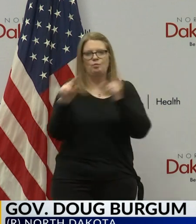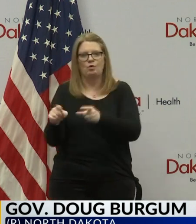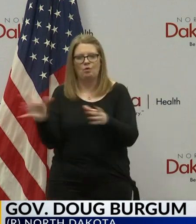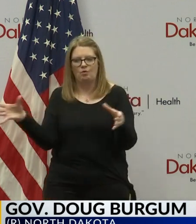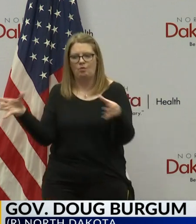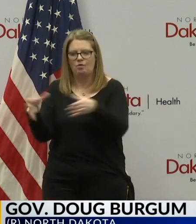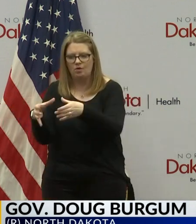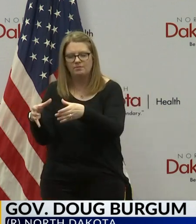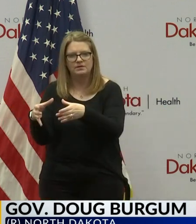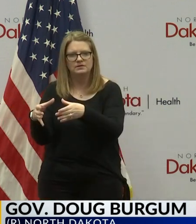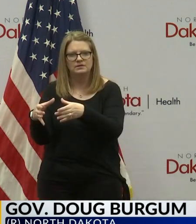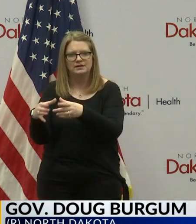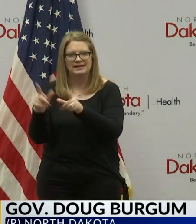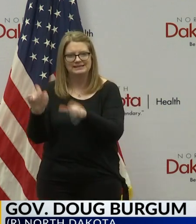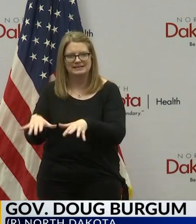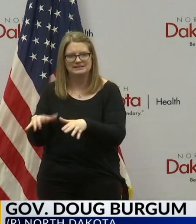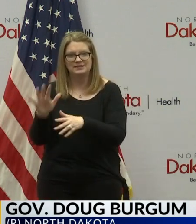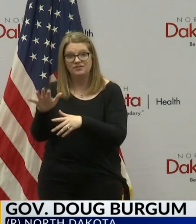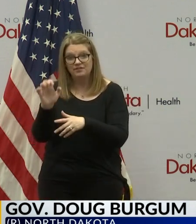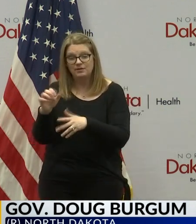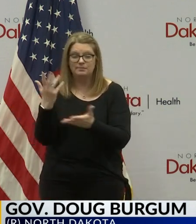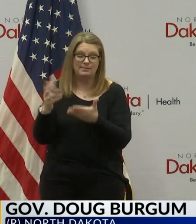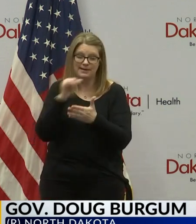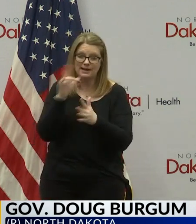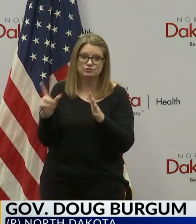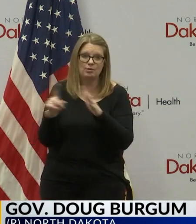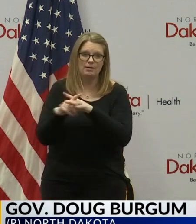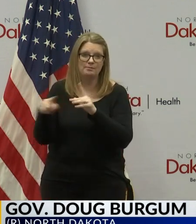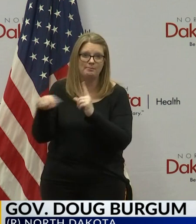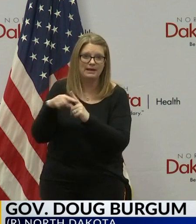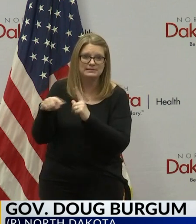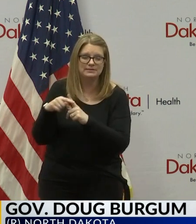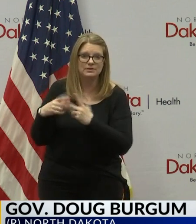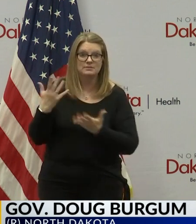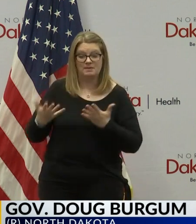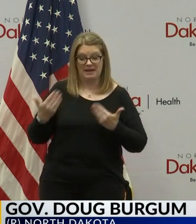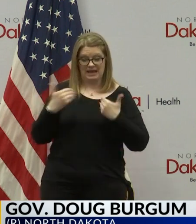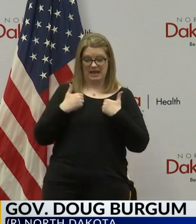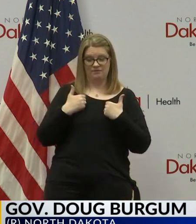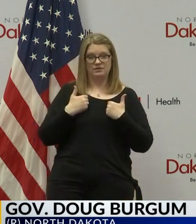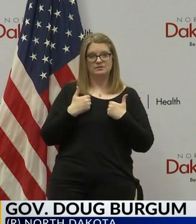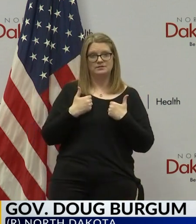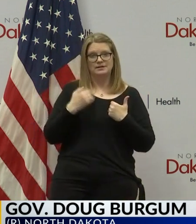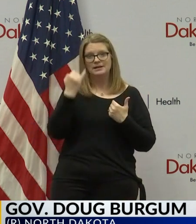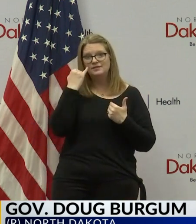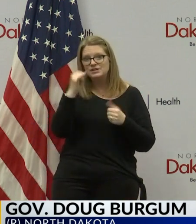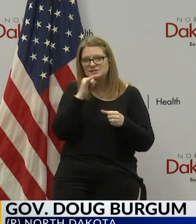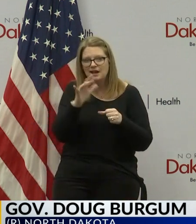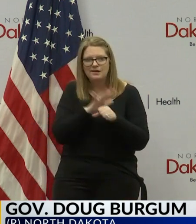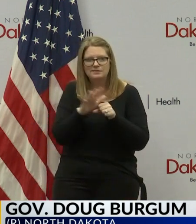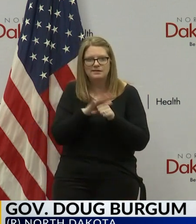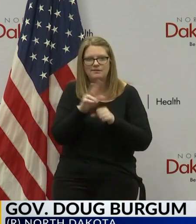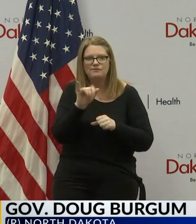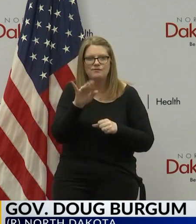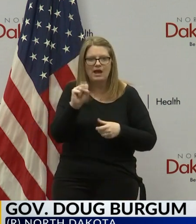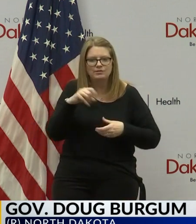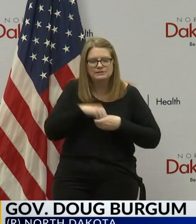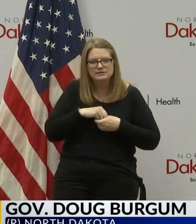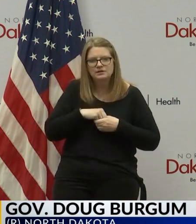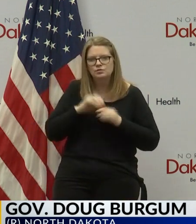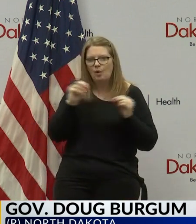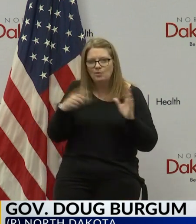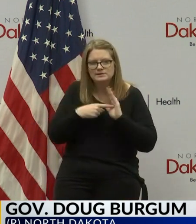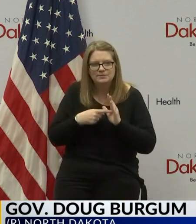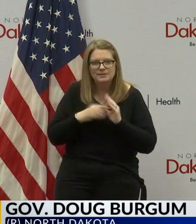asymptomatic today, we may not get very many positives because you may have it, but if you don't have enough viral load, if your symptoms haven't